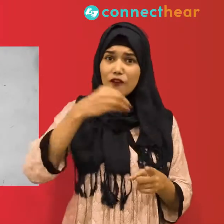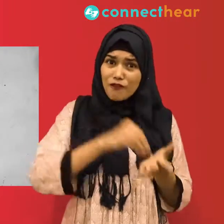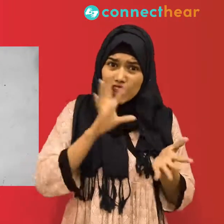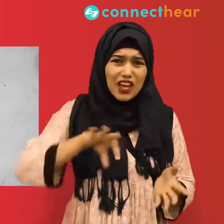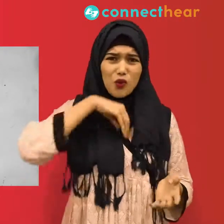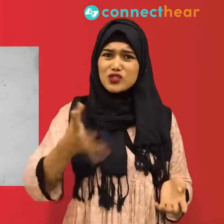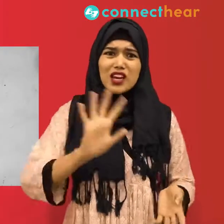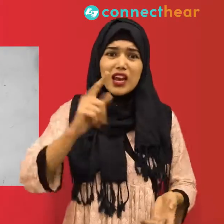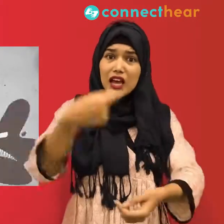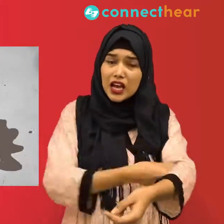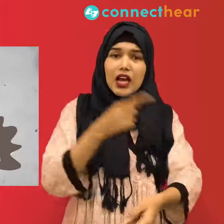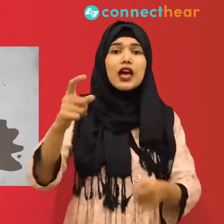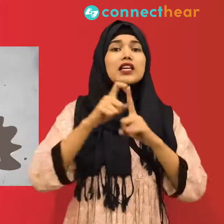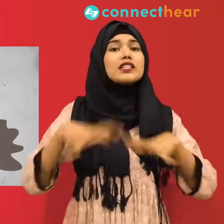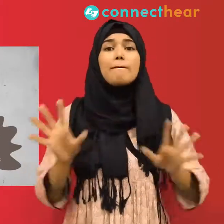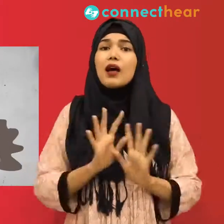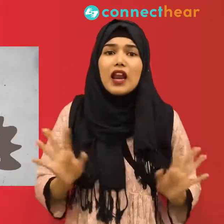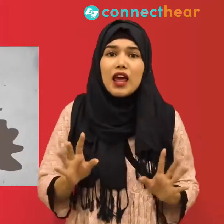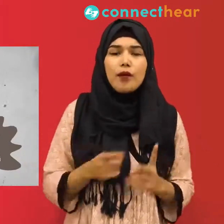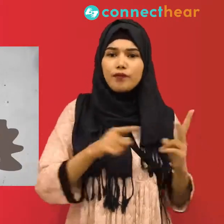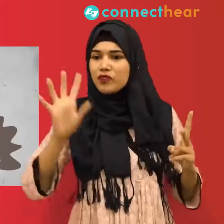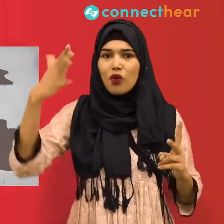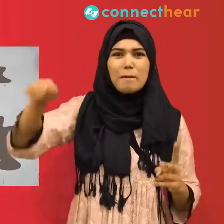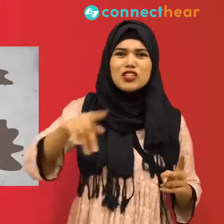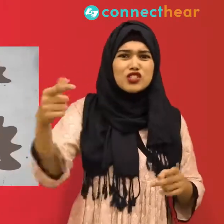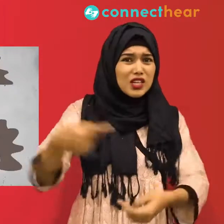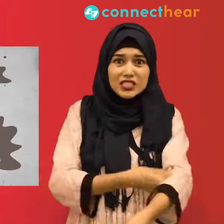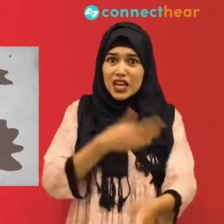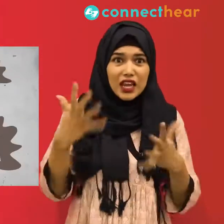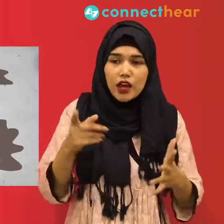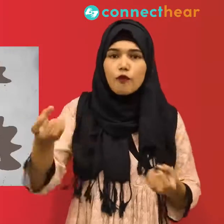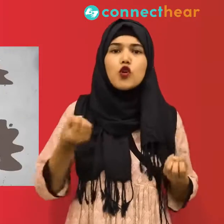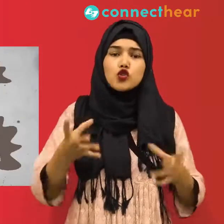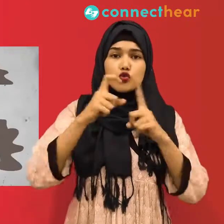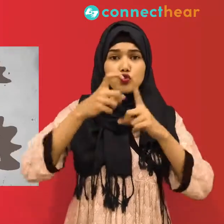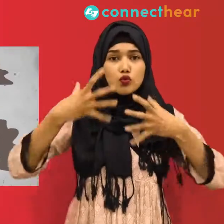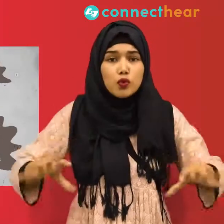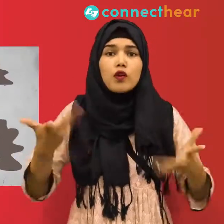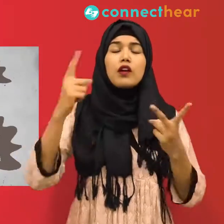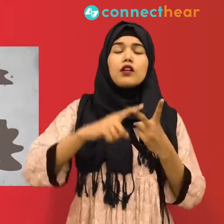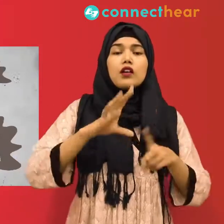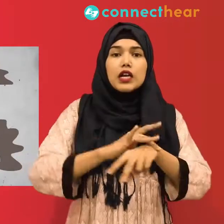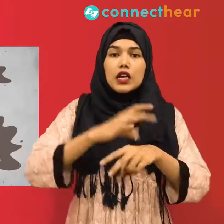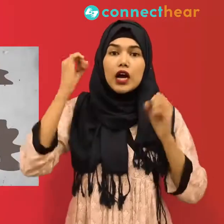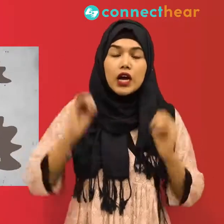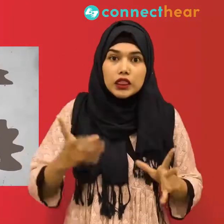unvaccinated children are now contracting contagious diseases that had been virtually eradicated in the United States,